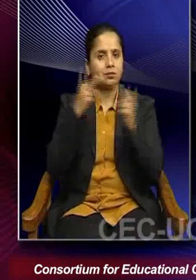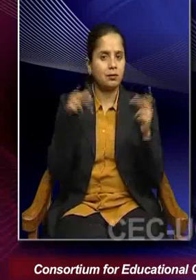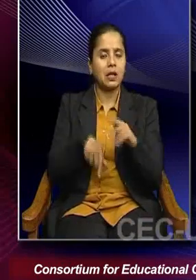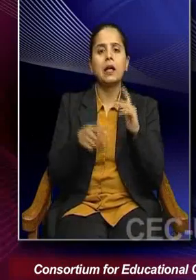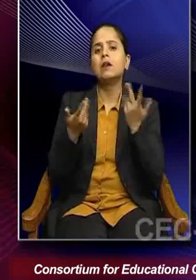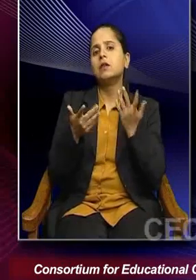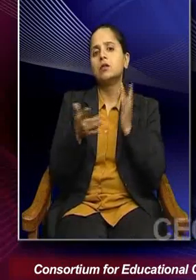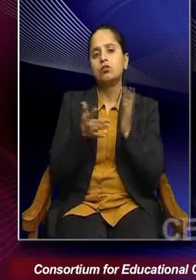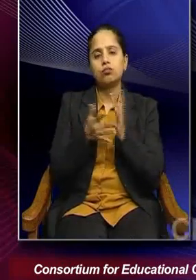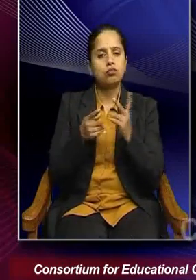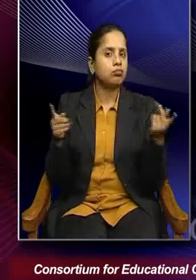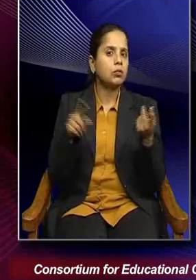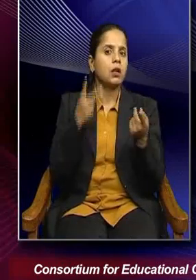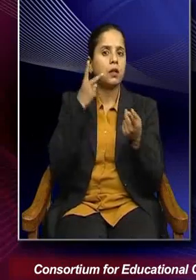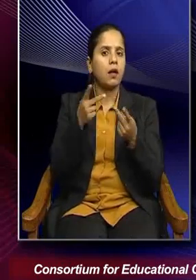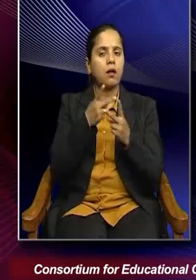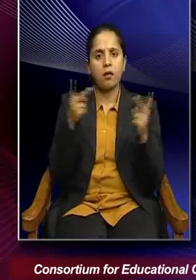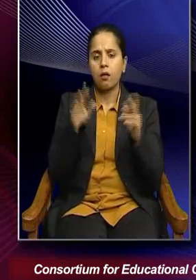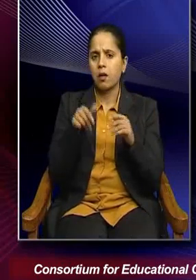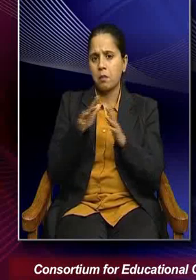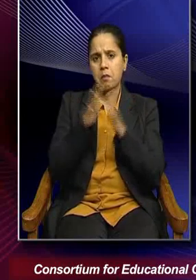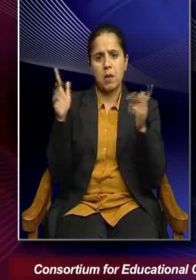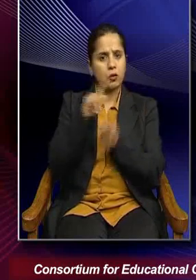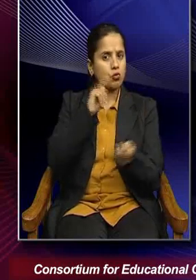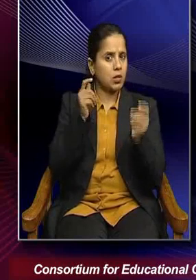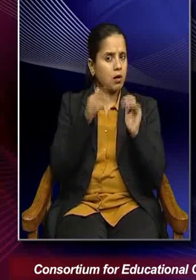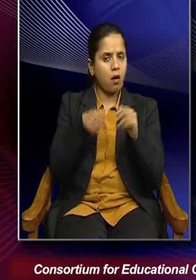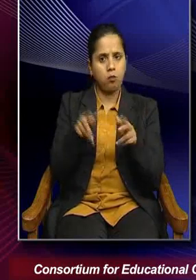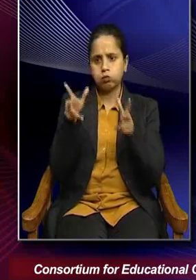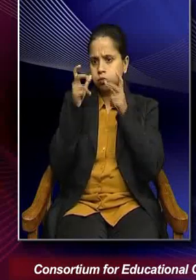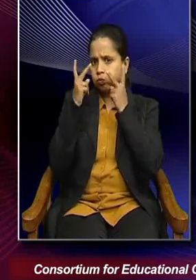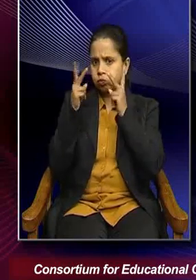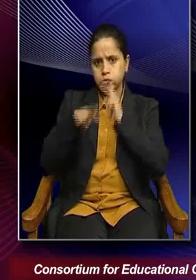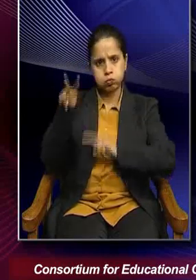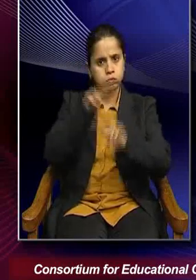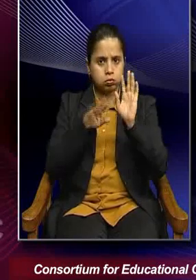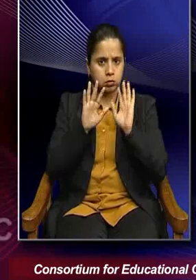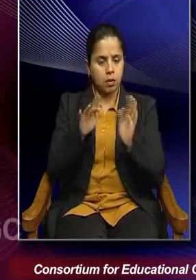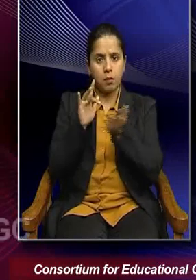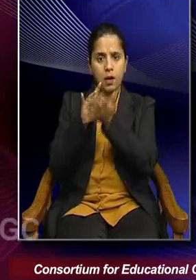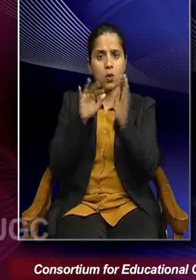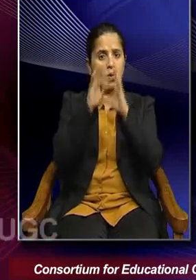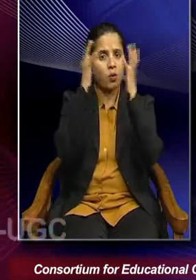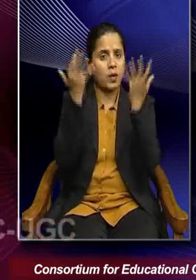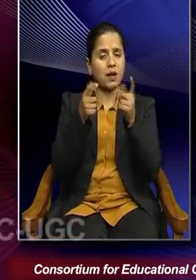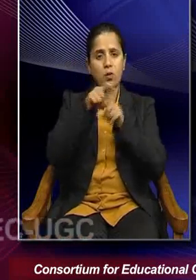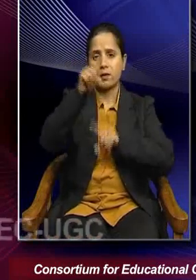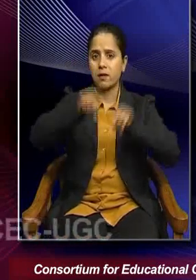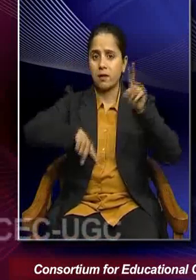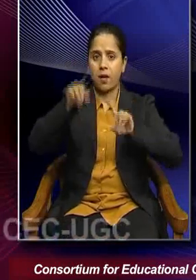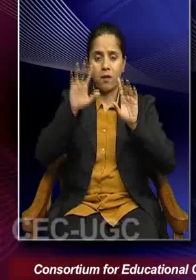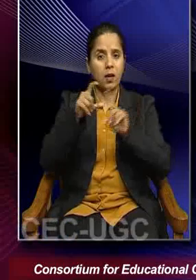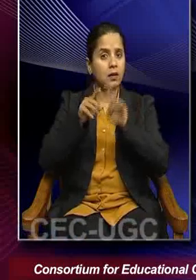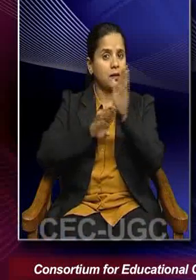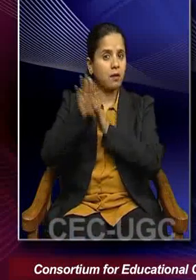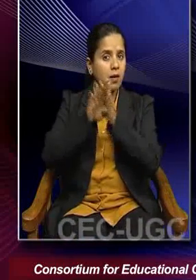technologies. So, there is a lot of change, which is being observed. demographically, world is very diverse development